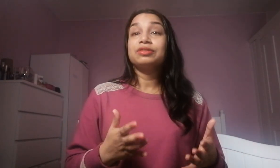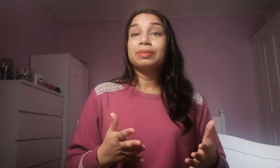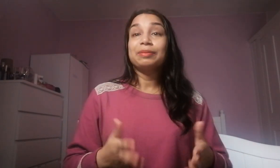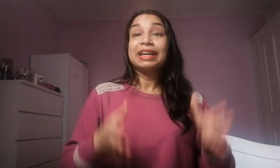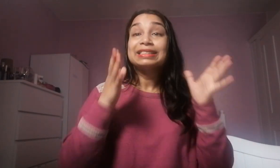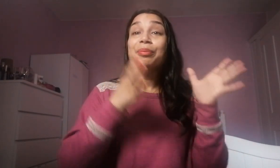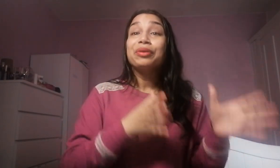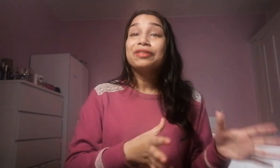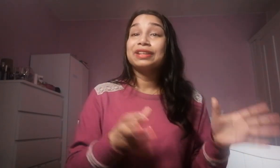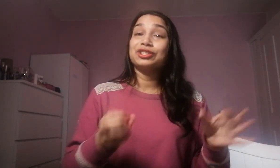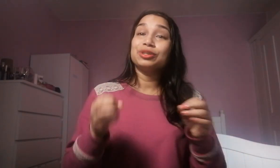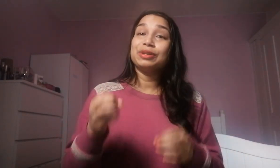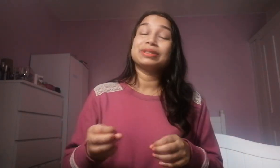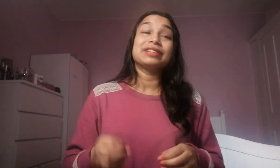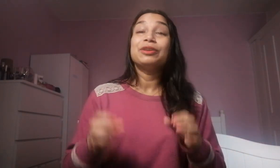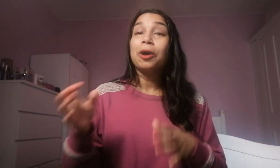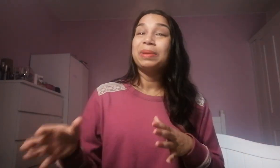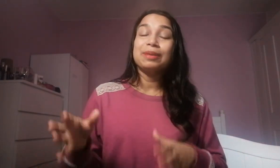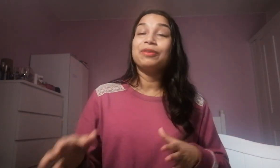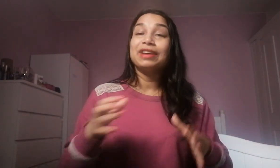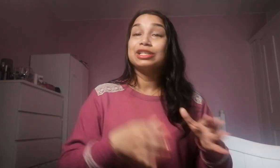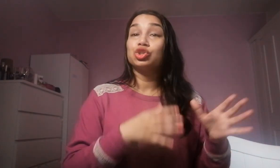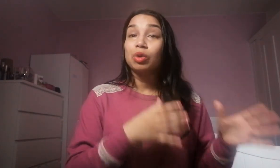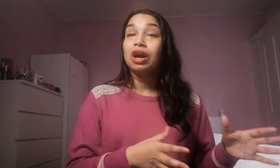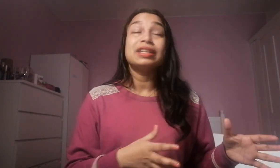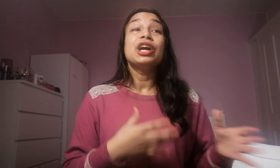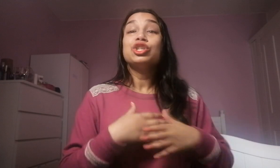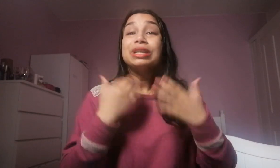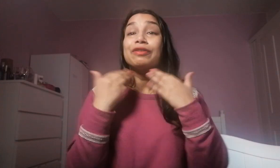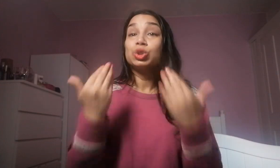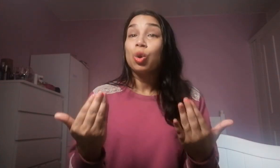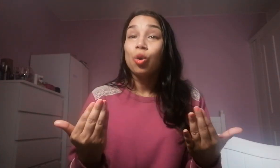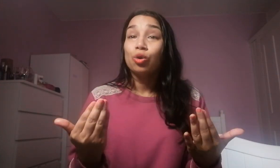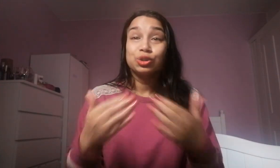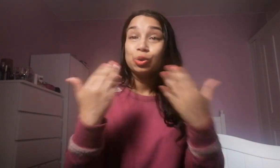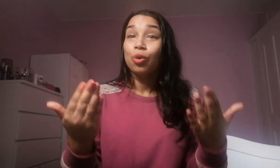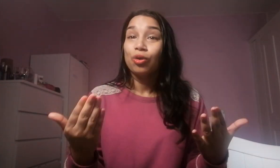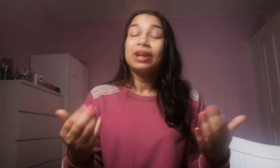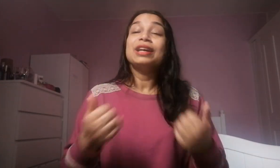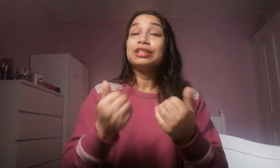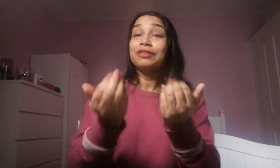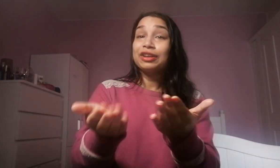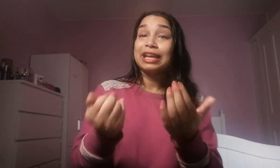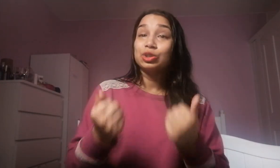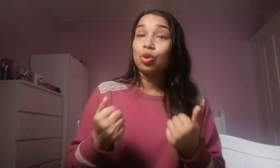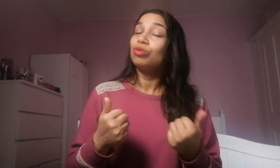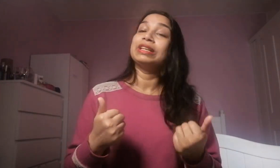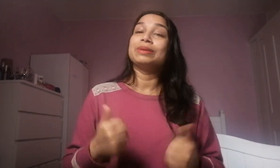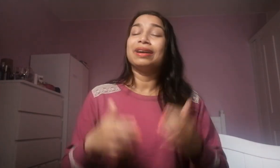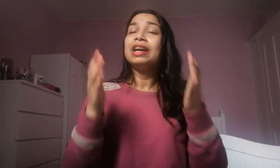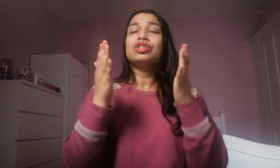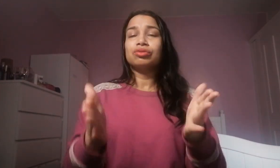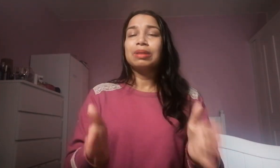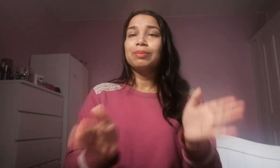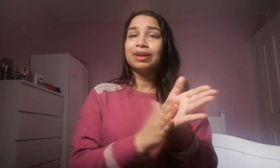remember it's a privilege to be yourself a lot of people find it so hard to even talk to talk so if you can talk really well just remember